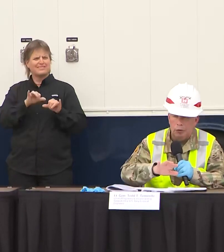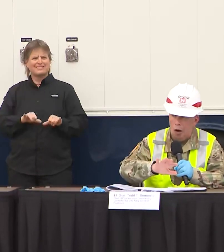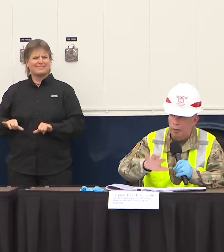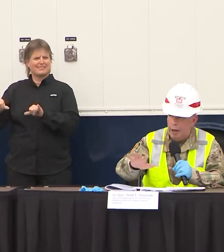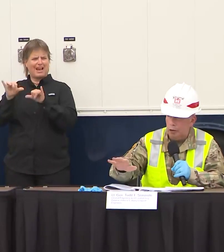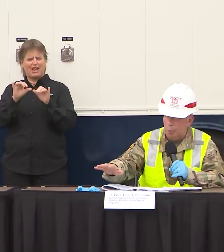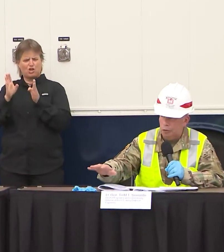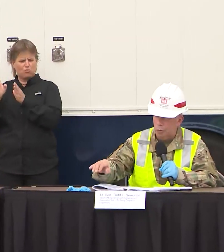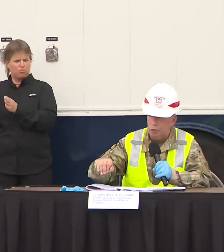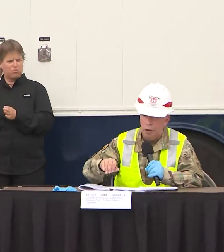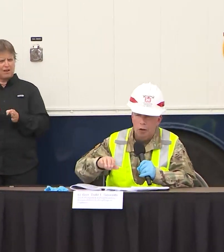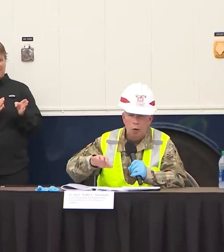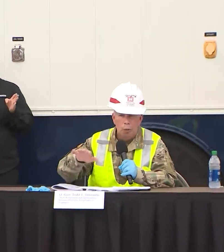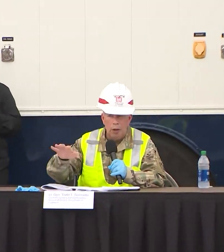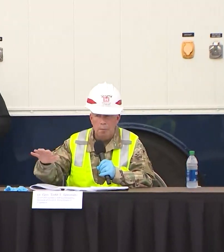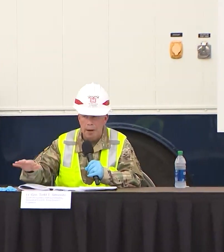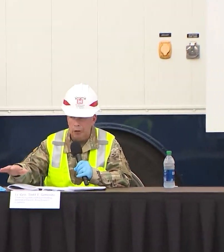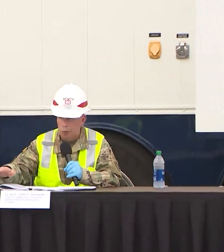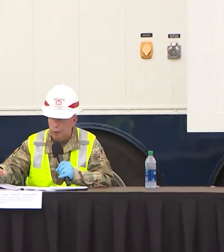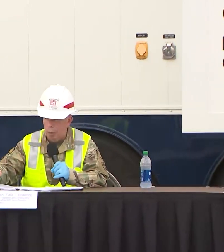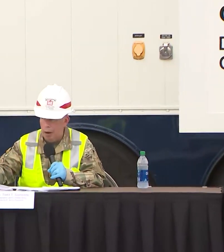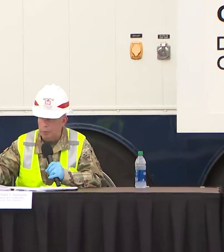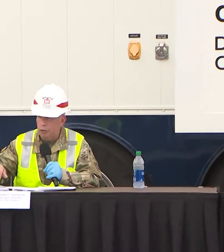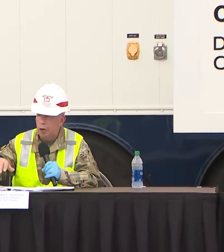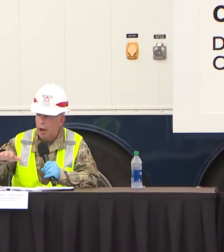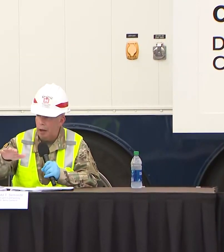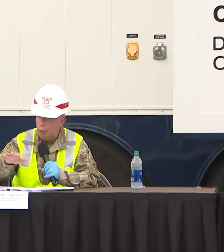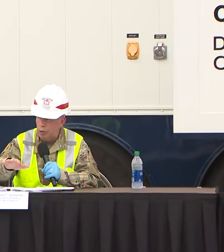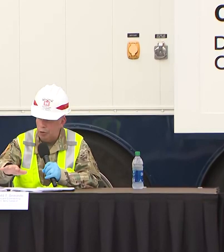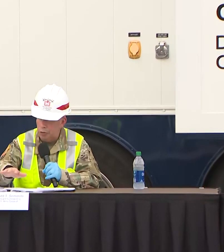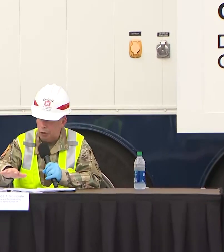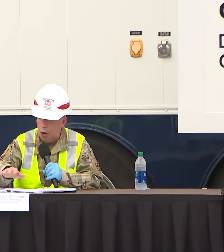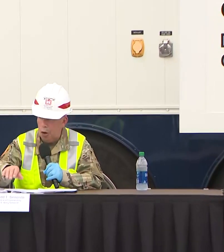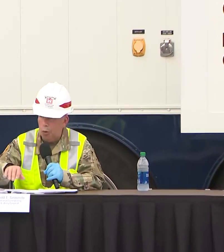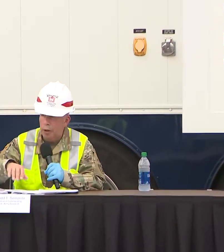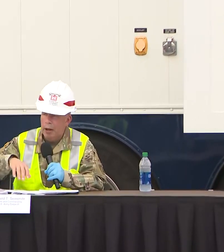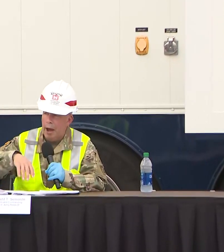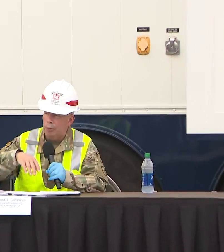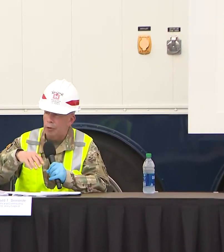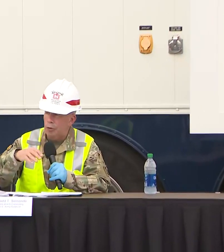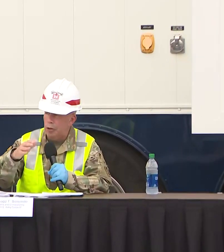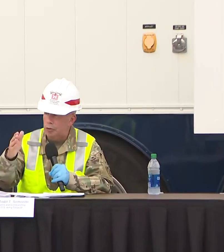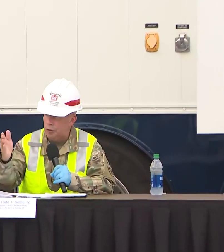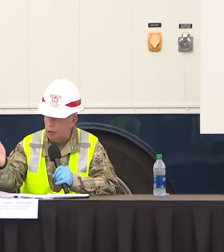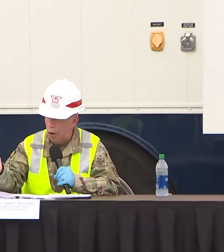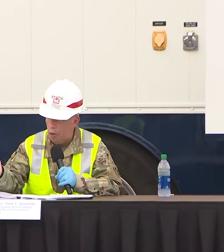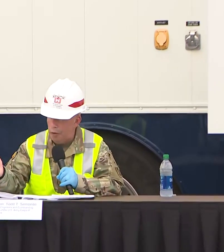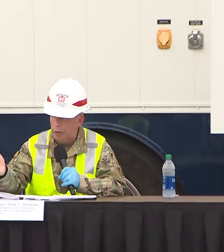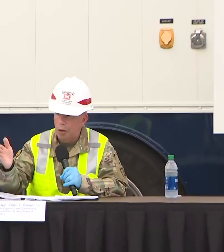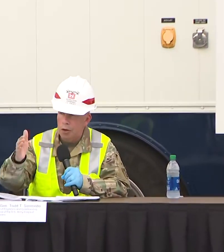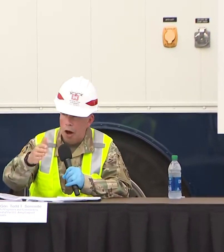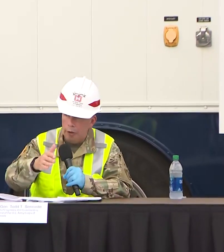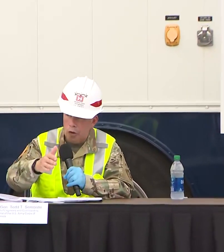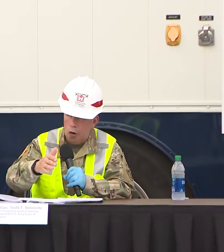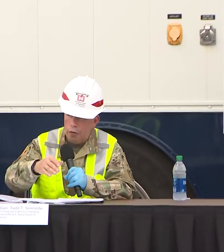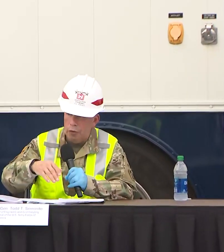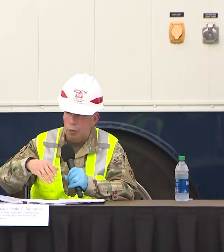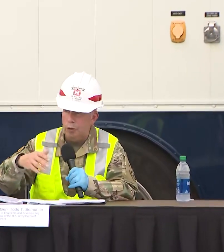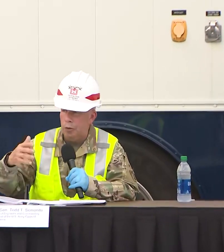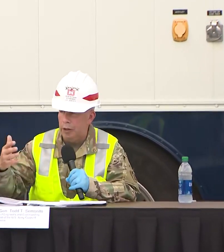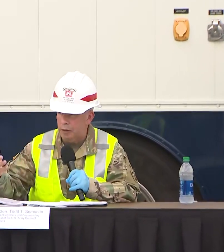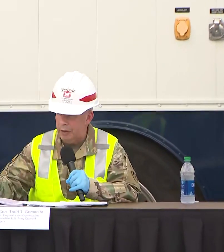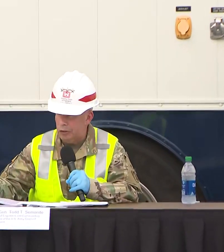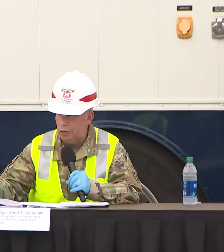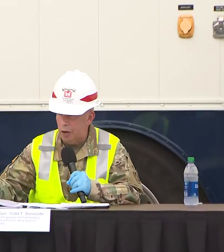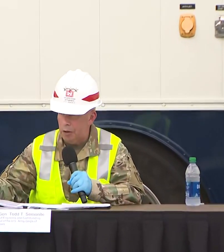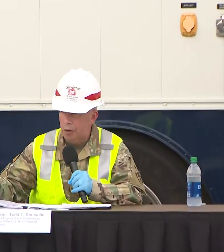we went to all the experts and we said what are the medical requirements how do we do this to code how do we do this is it COVID non-COVID